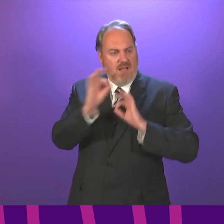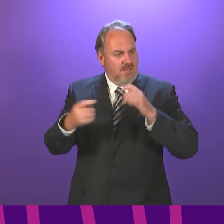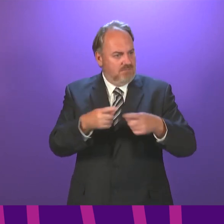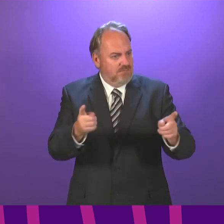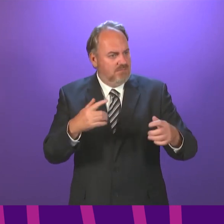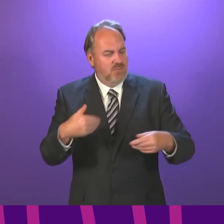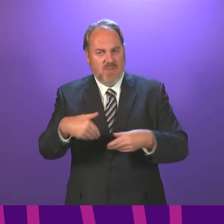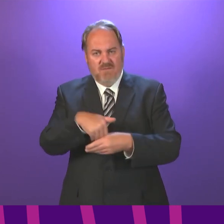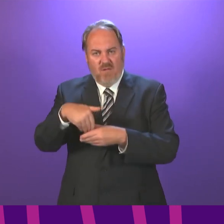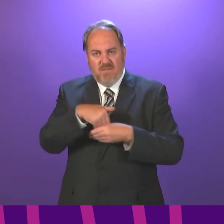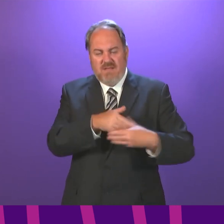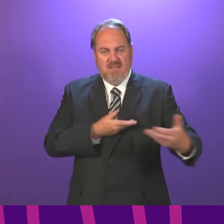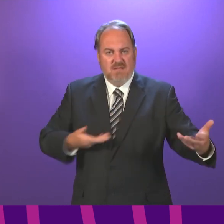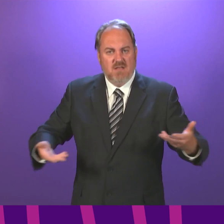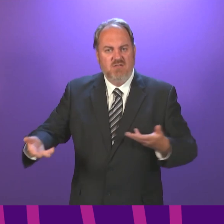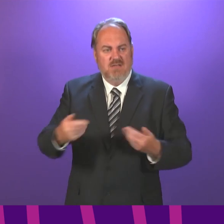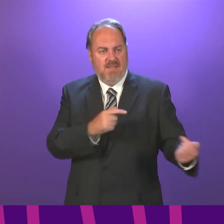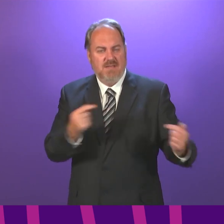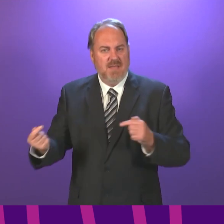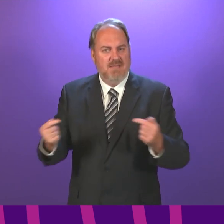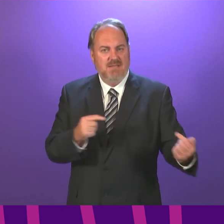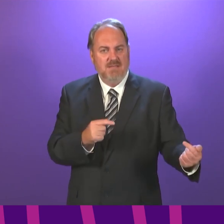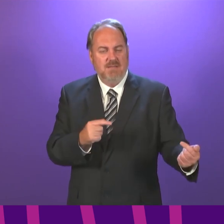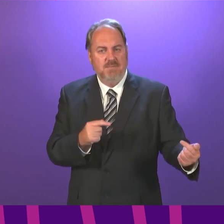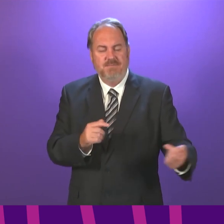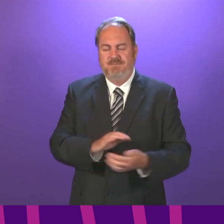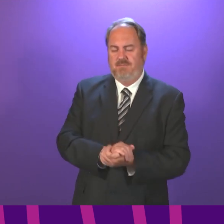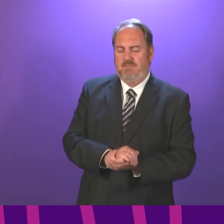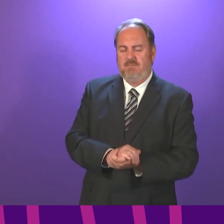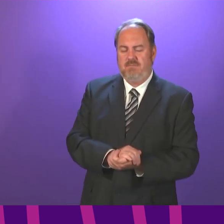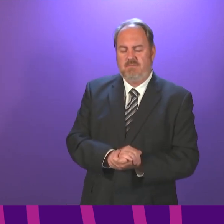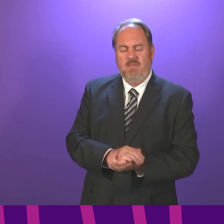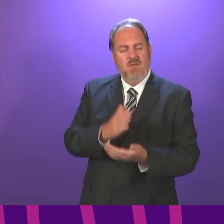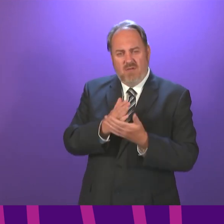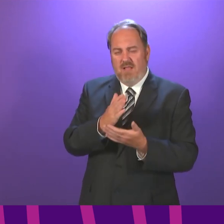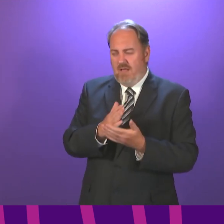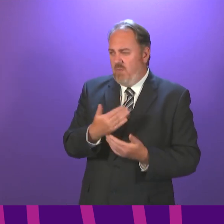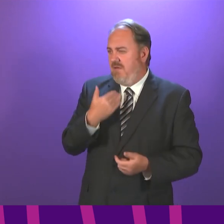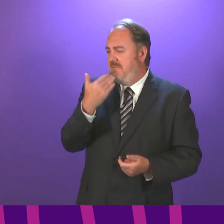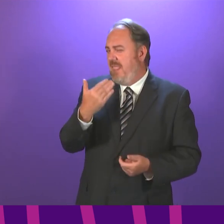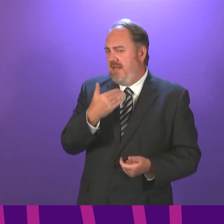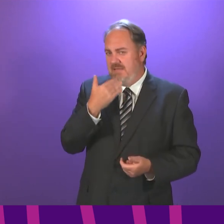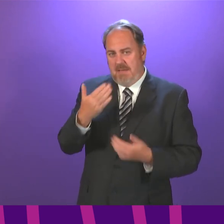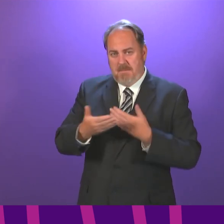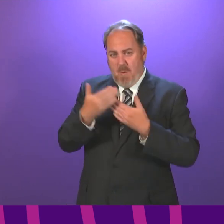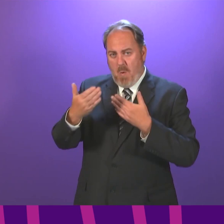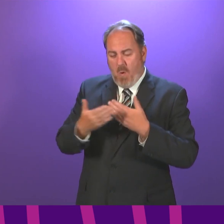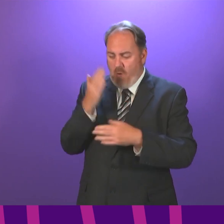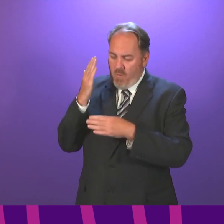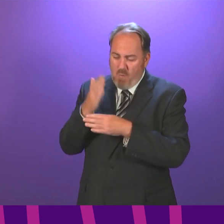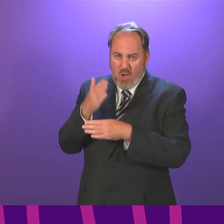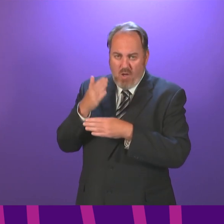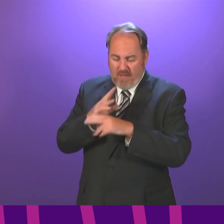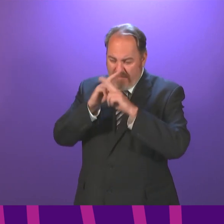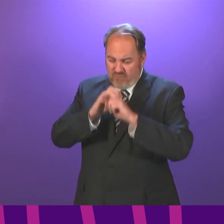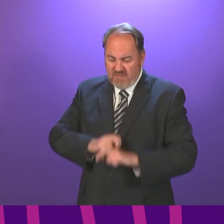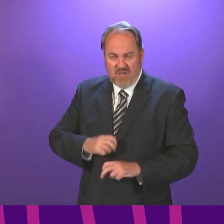sectors that could possibly be part of that debate. There is work to be done on this. We are seeking to have a